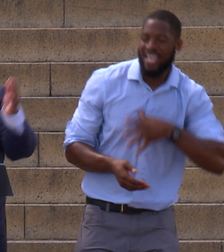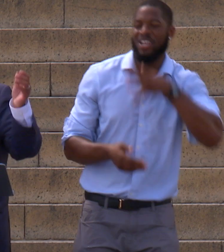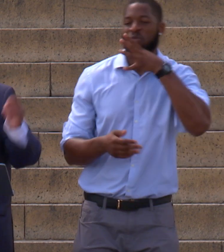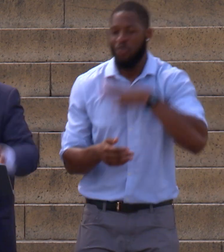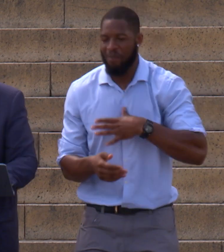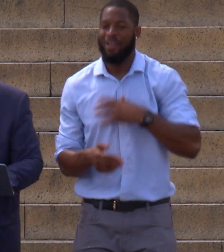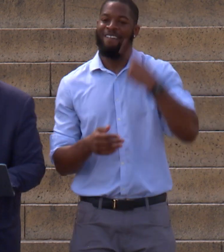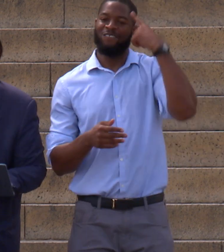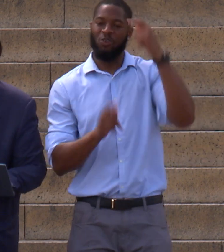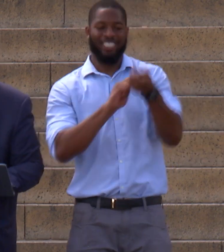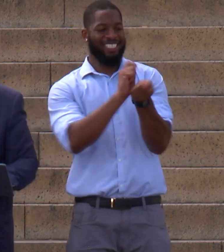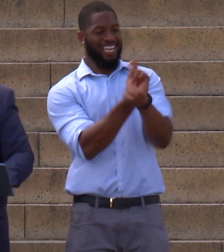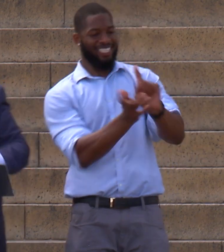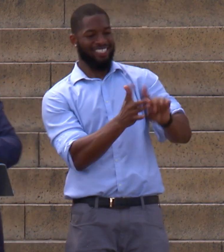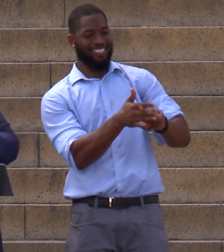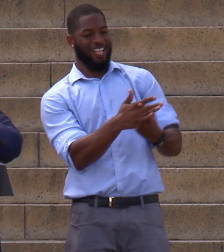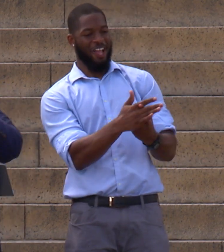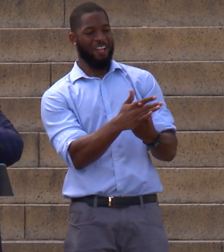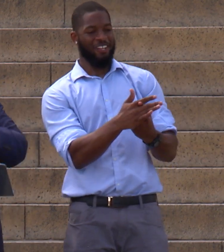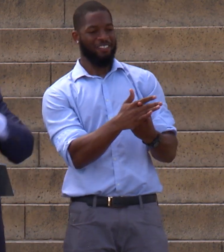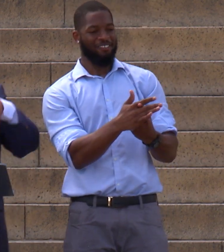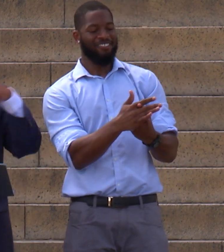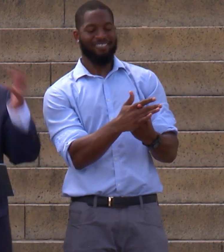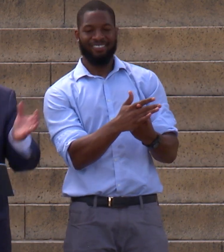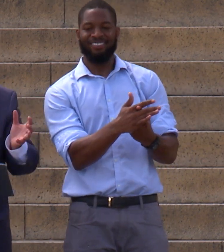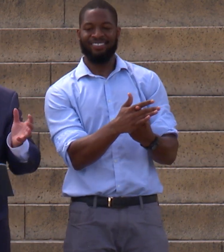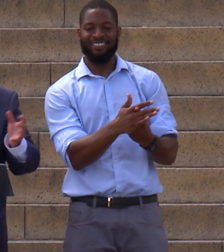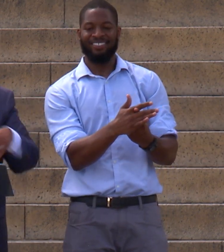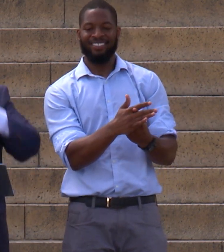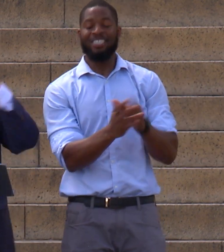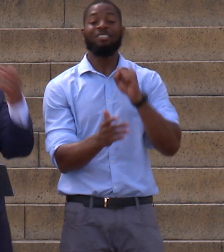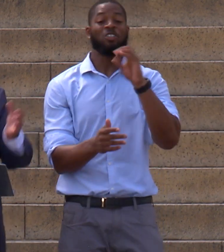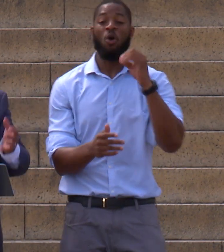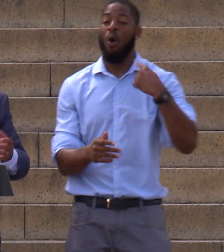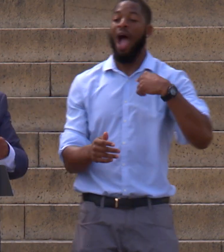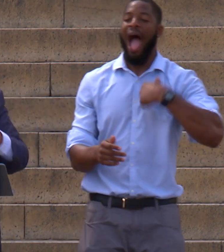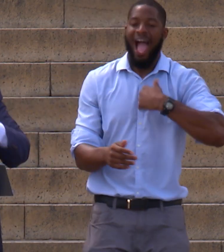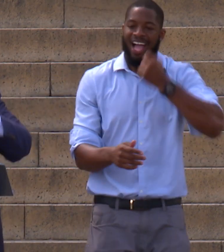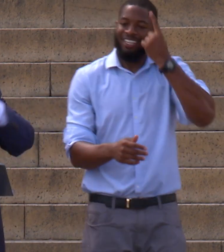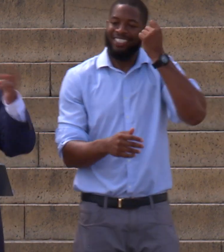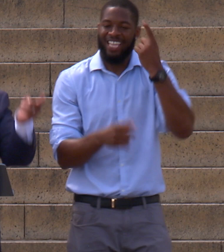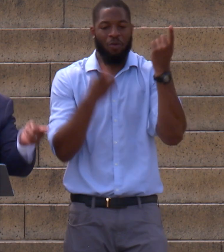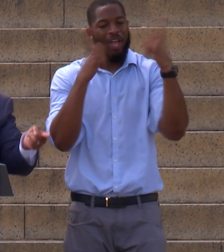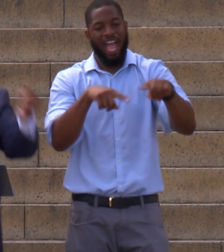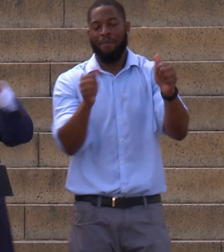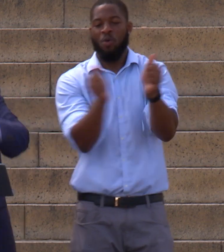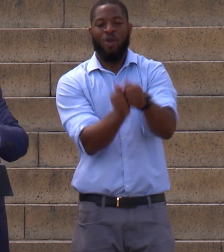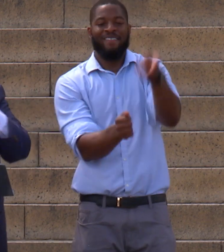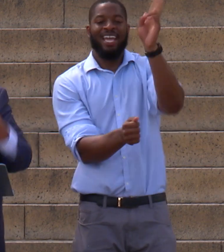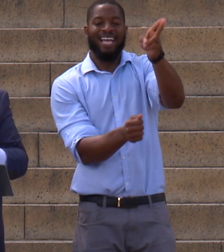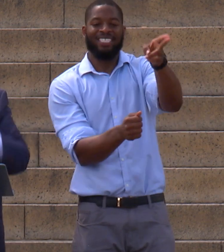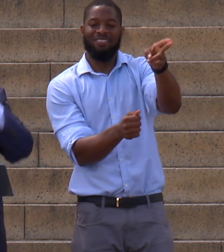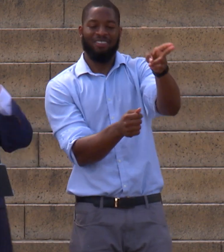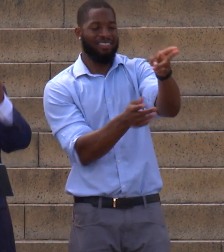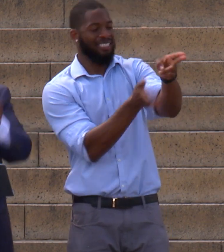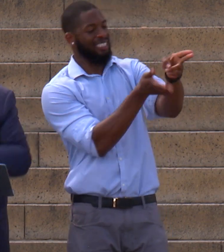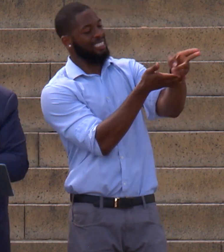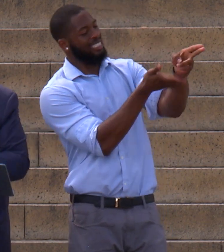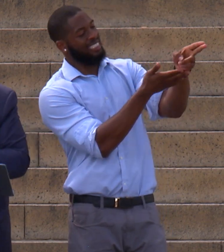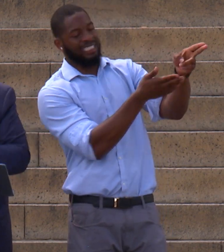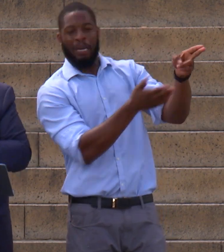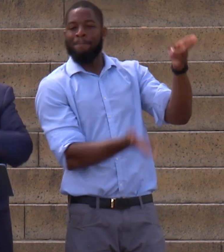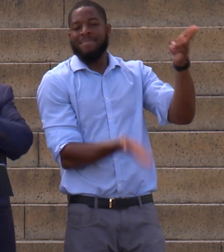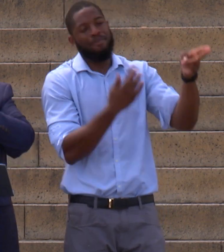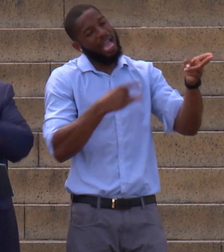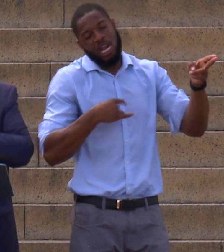you may ask the question, Brother King, we understand what happened with history. We don't like it or accept it. We understand